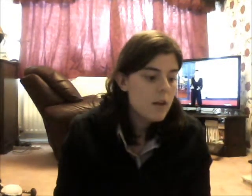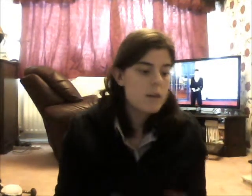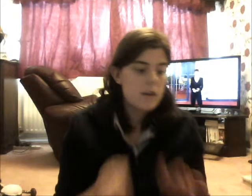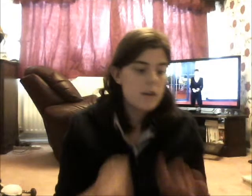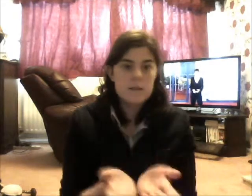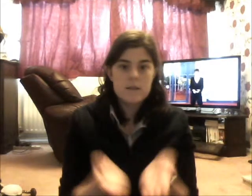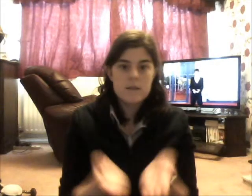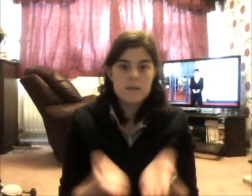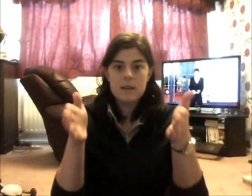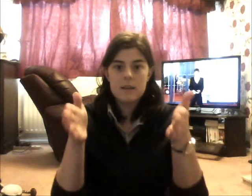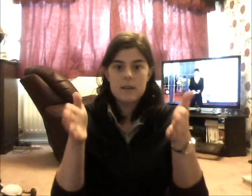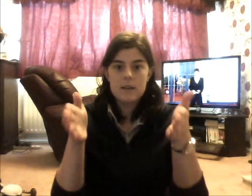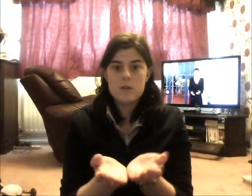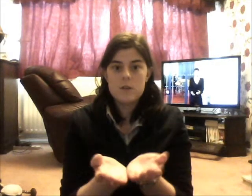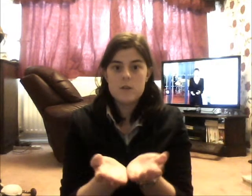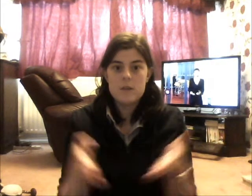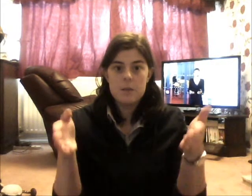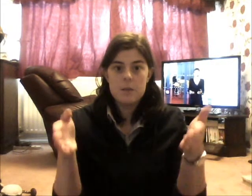Sink. So, you do it if it's shit, it's a sink.